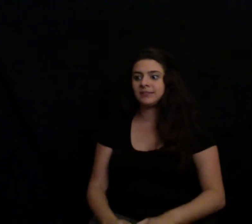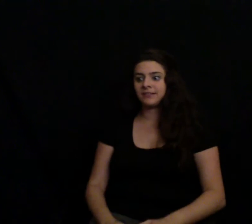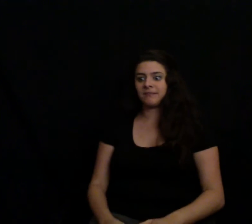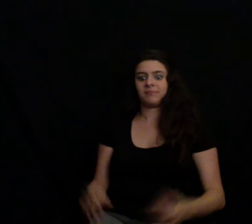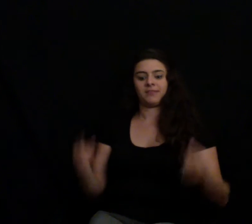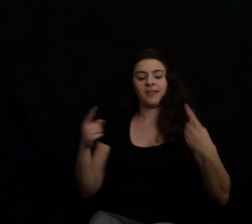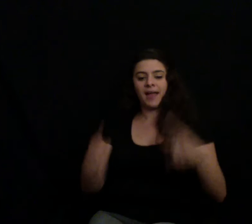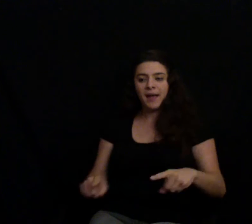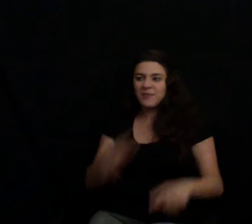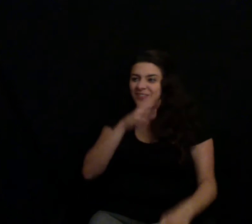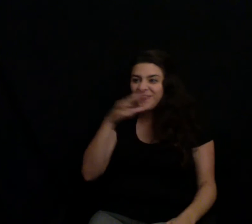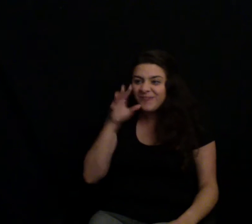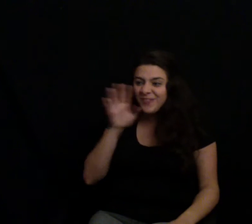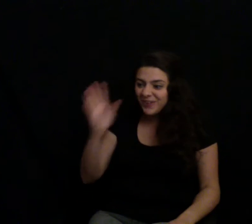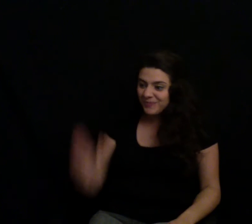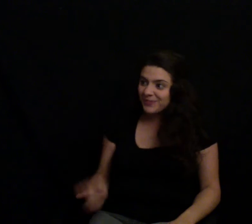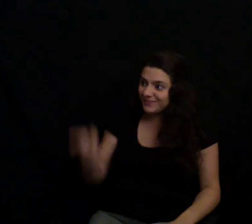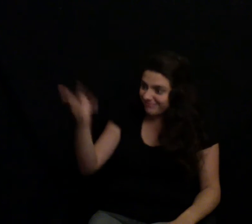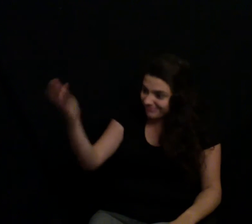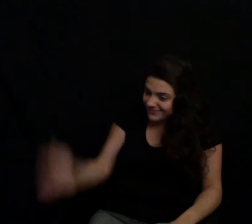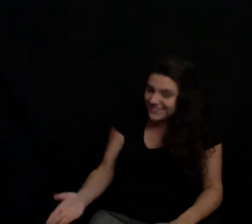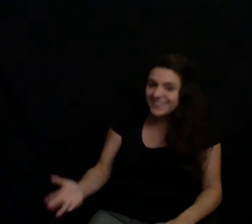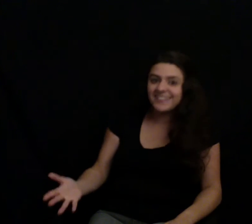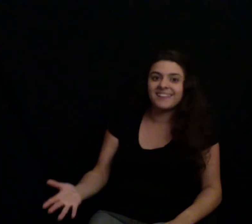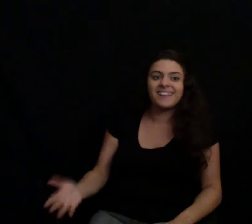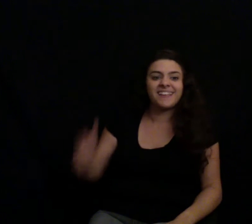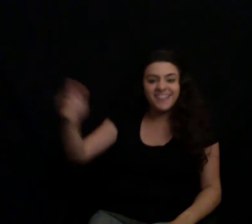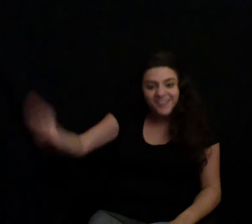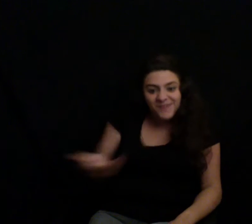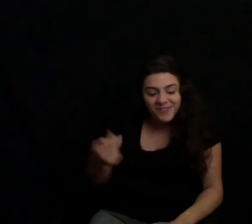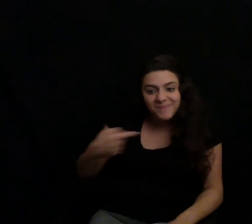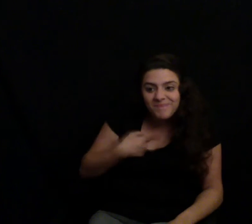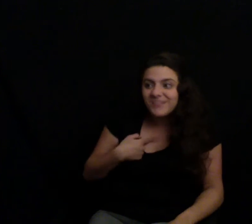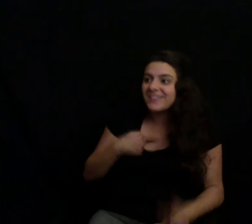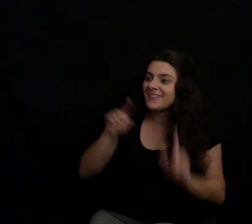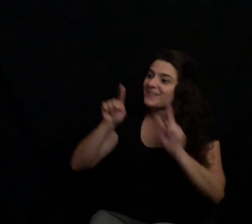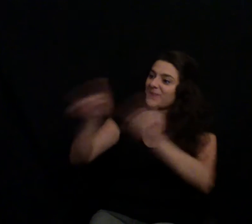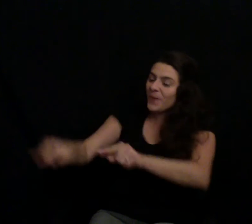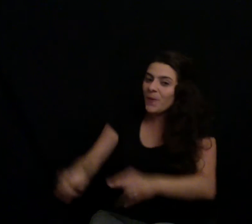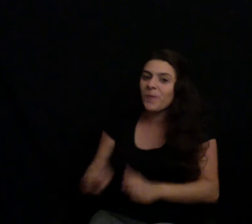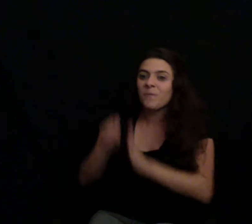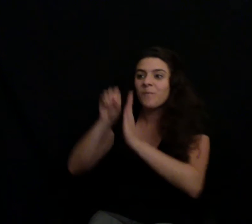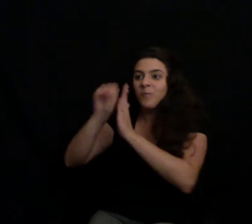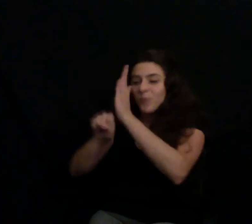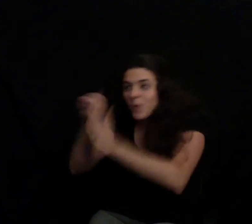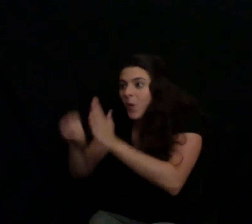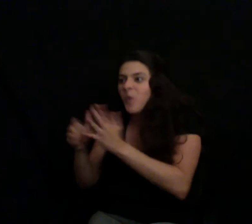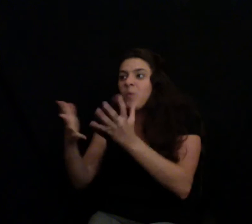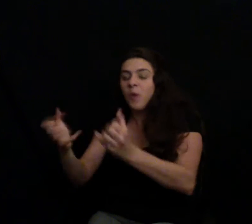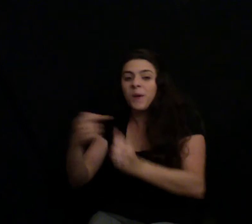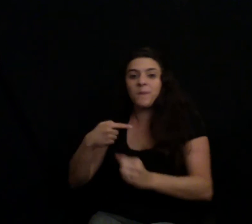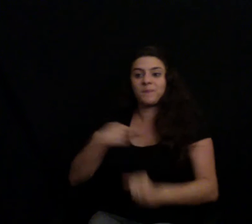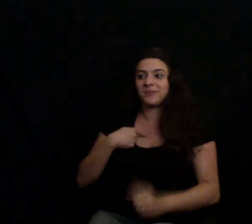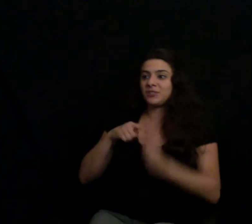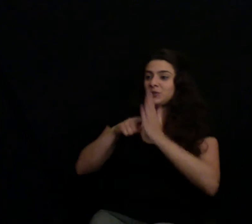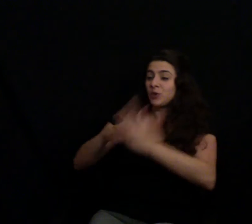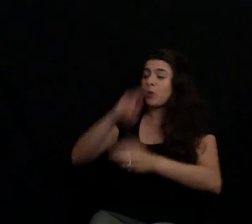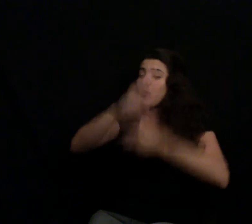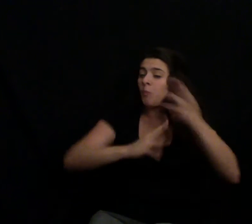there, like, yeah, bring a camera. Come show the world what's actually going on. You know, he had nothing to gain from that and